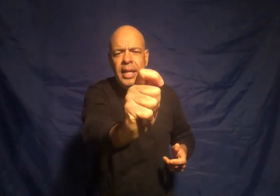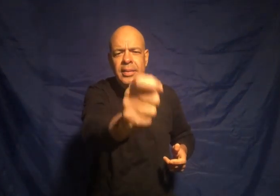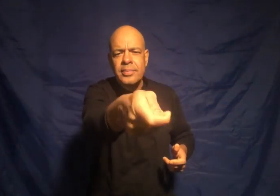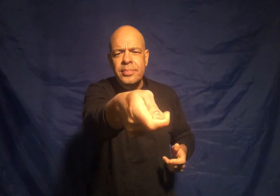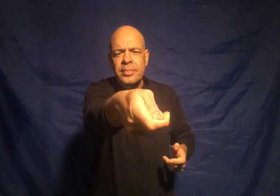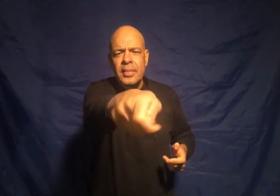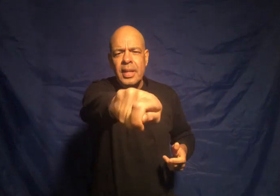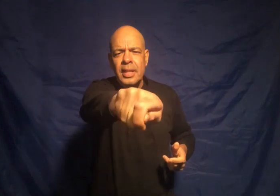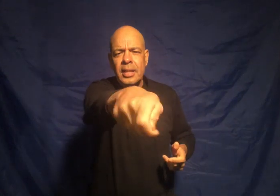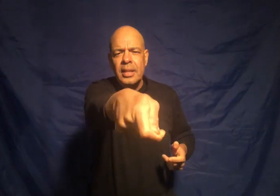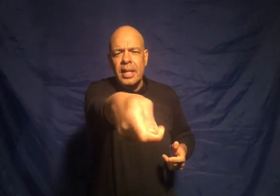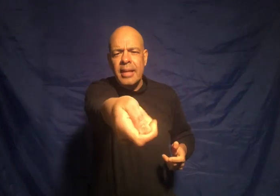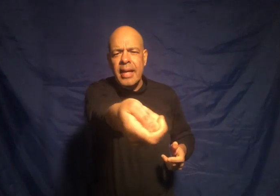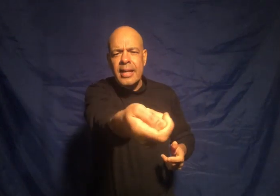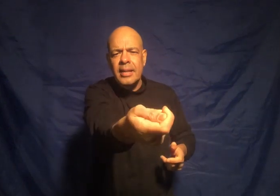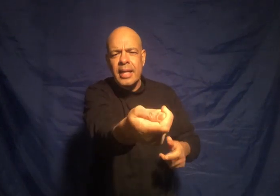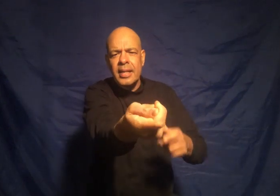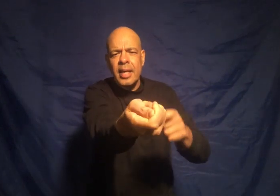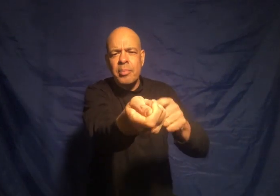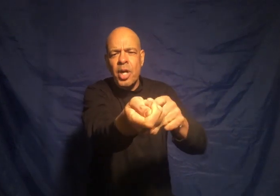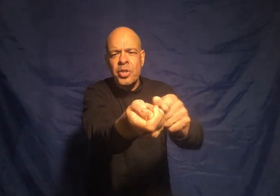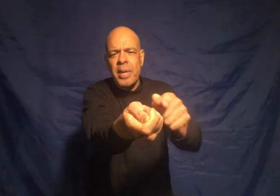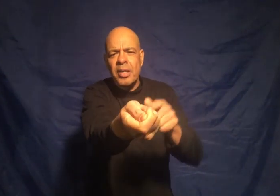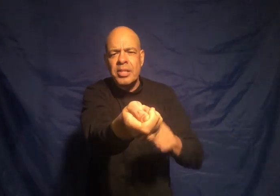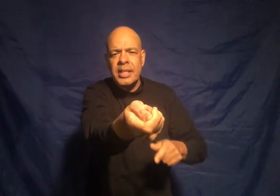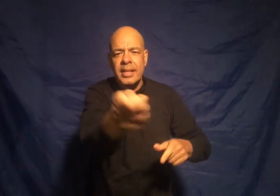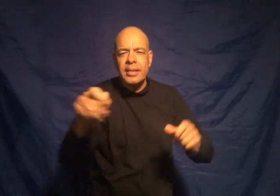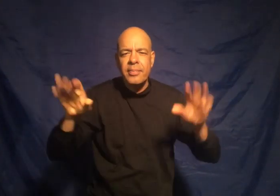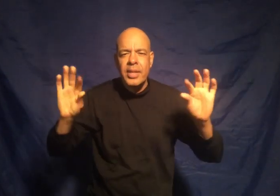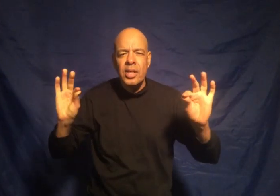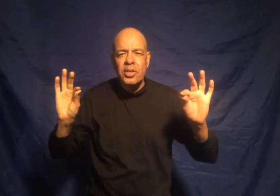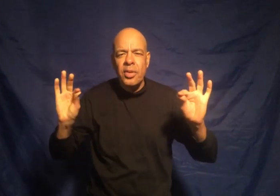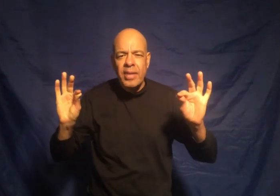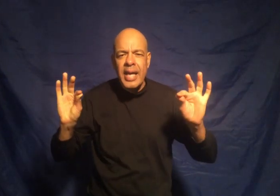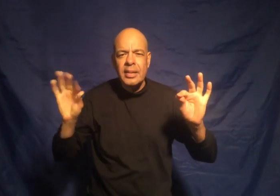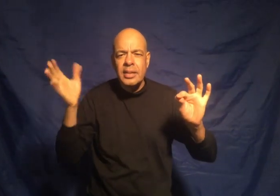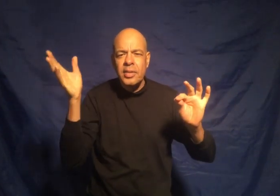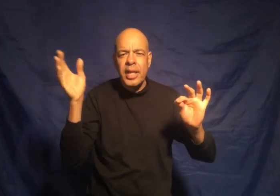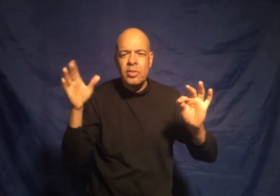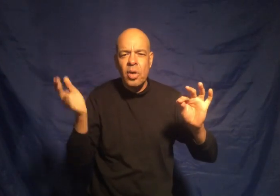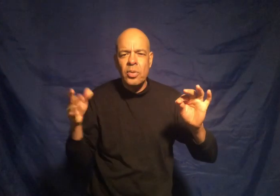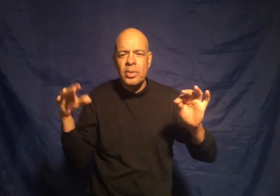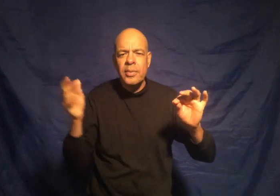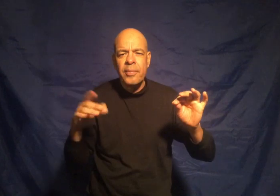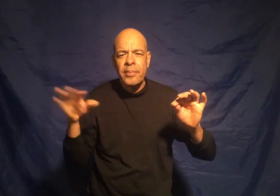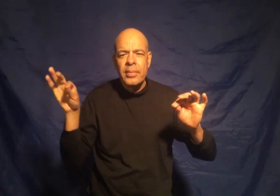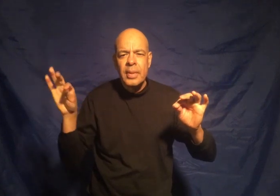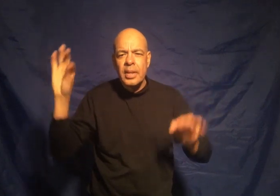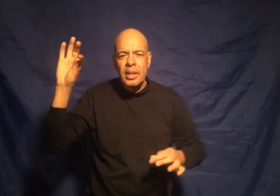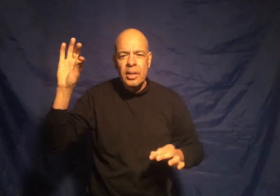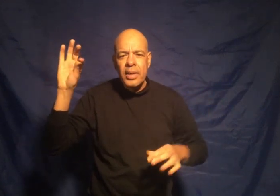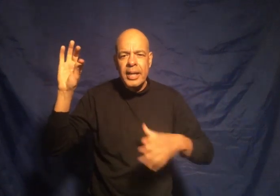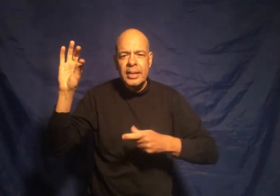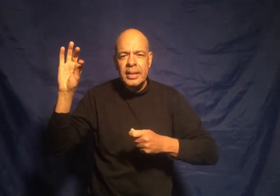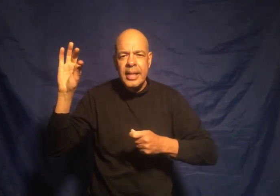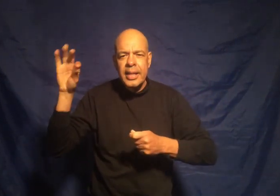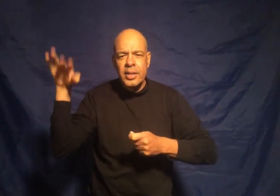okay like that like a marshmallow stick so then you can go right here